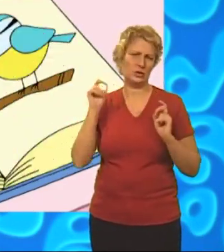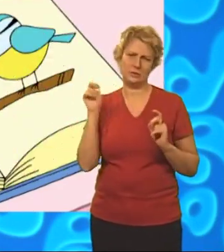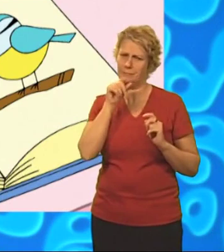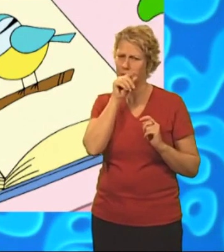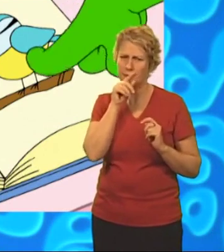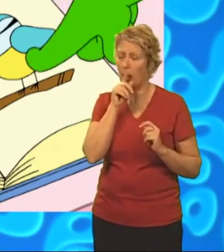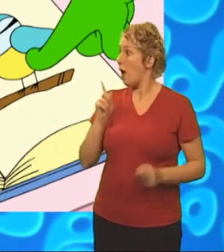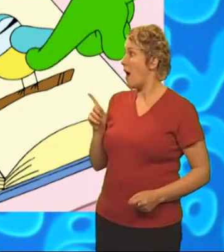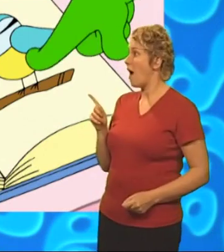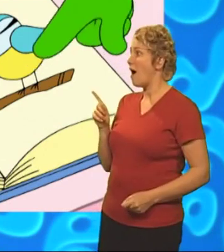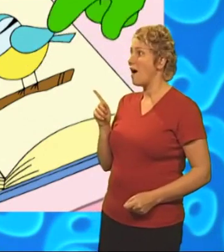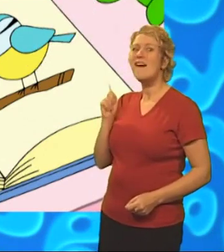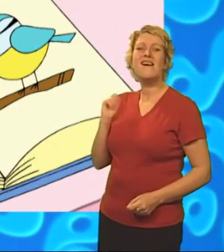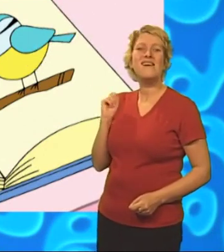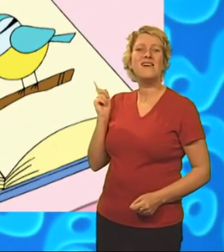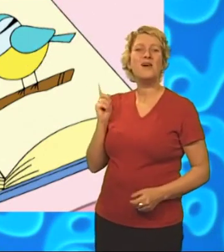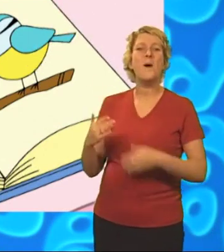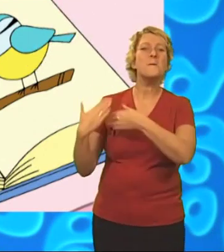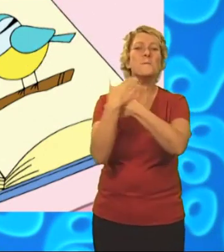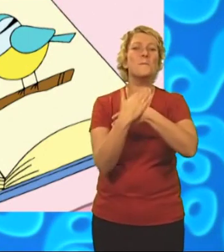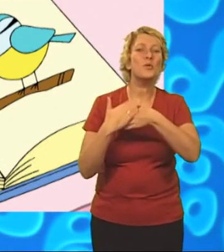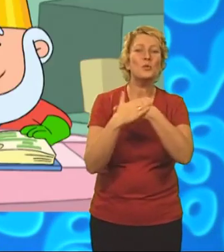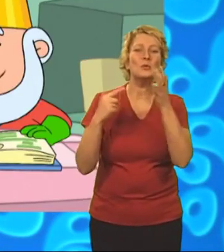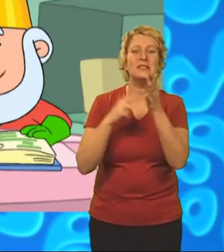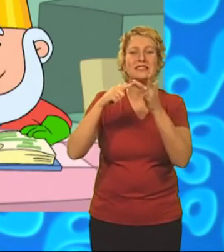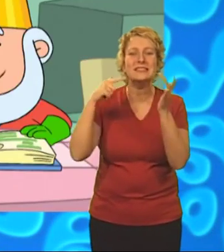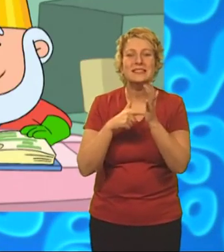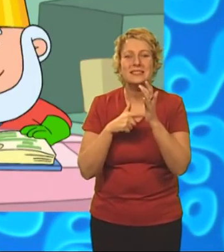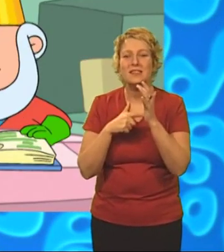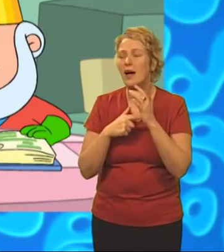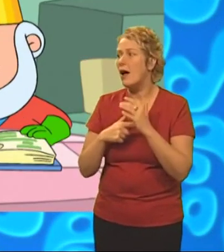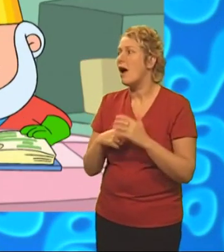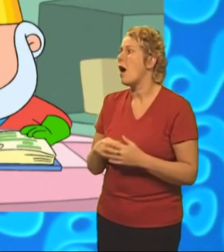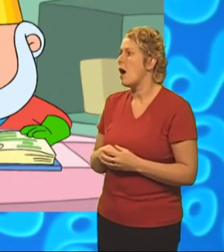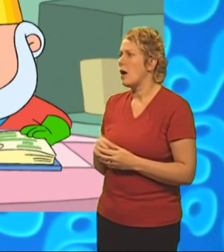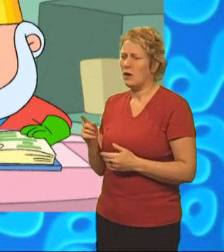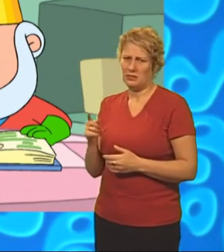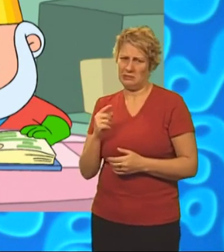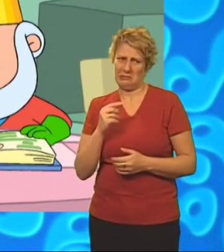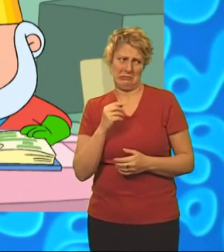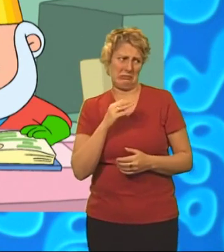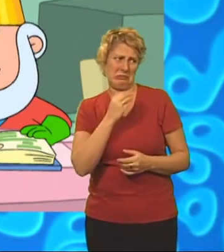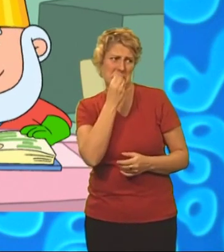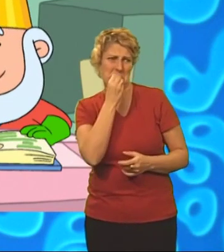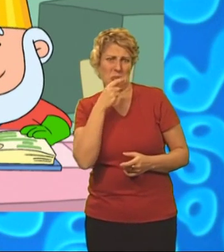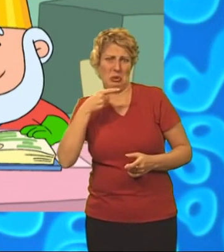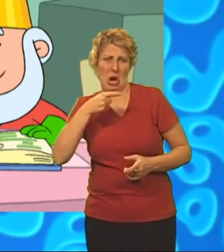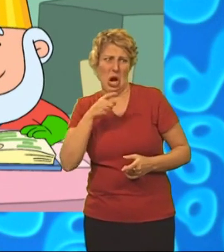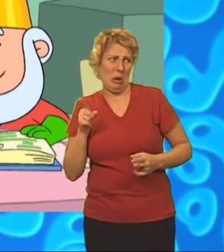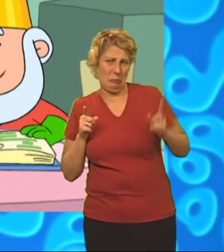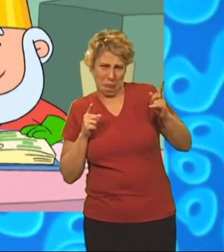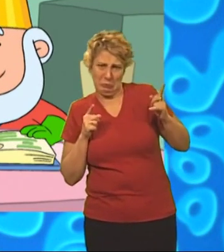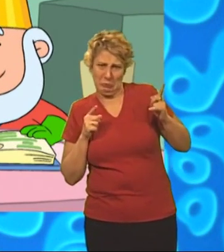Here we are. He's a blue-tit. He doesn't, any chance, eat worms,